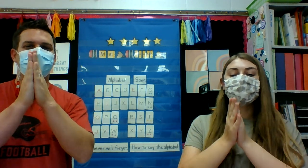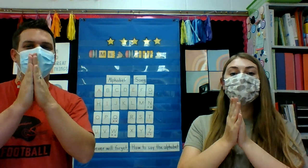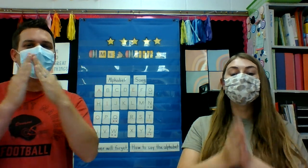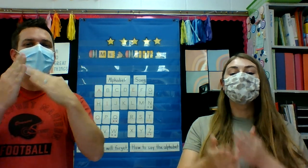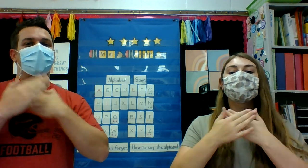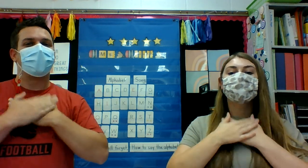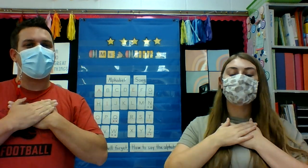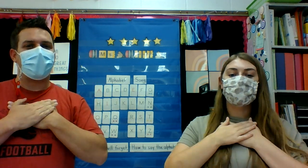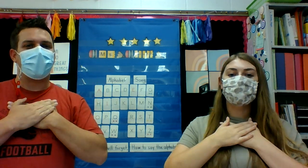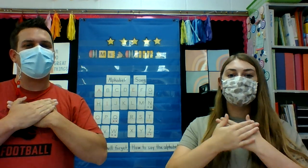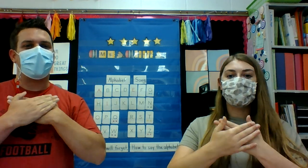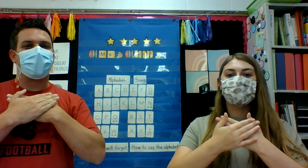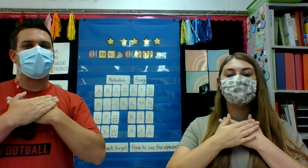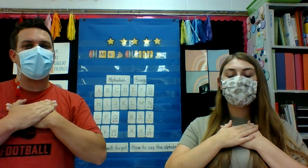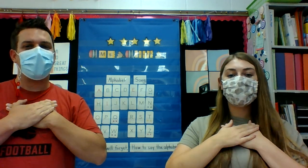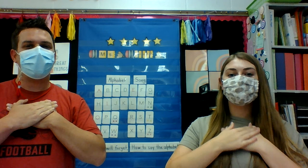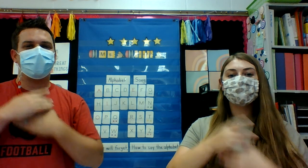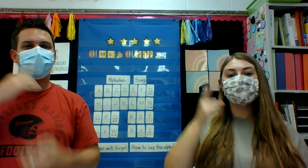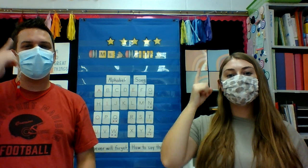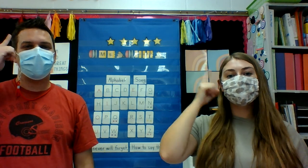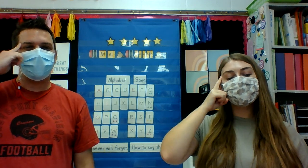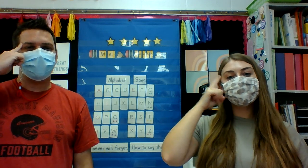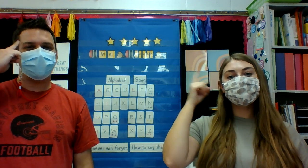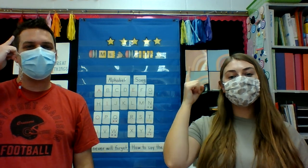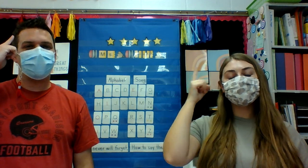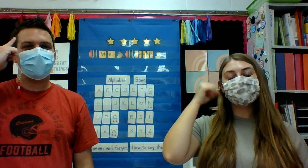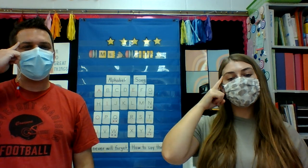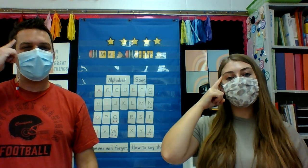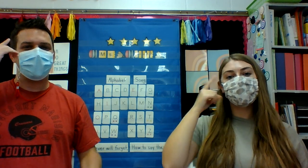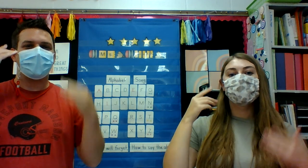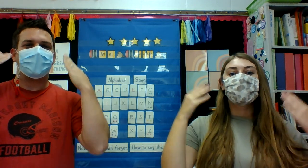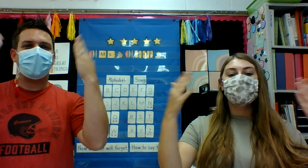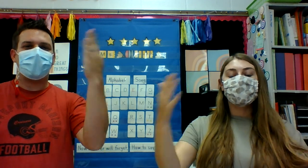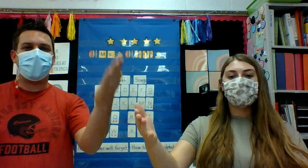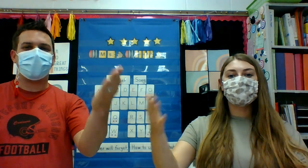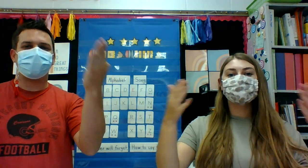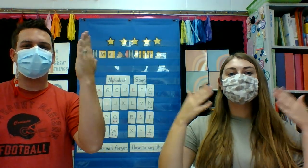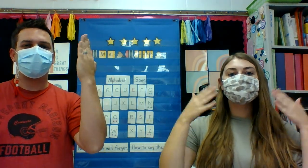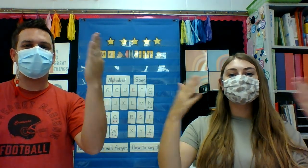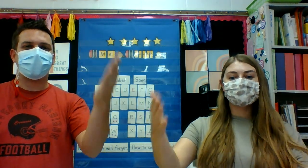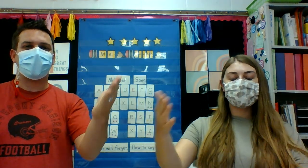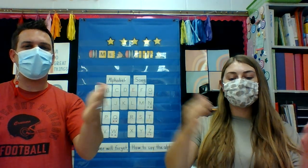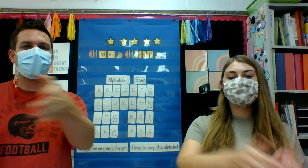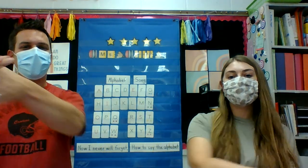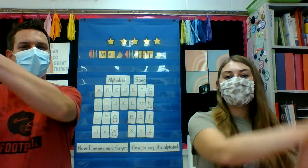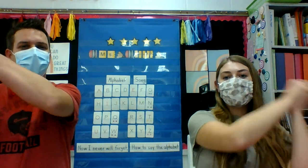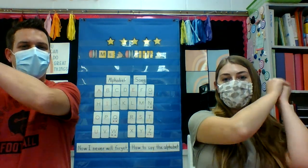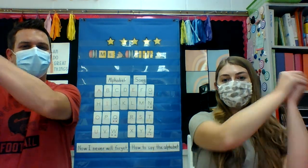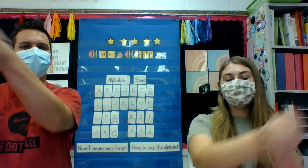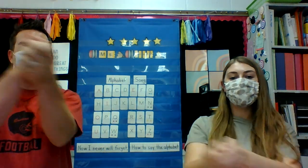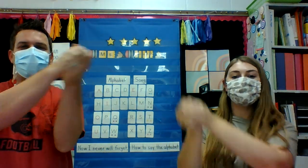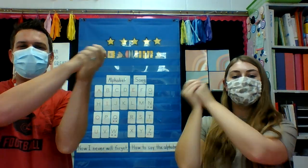Now I never will forget how to say the alphabet.